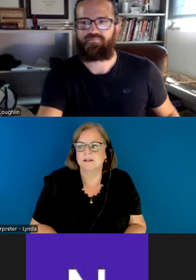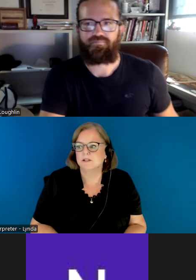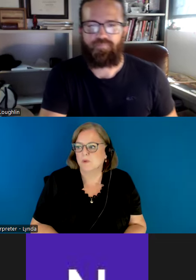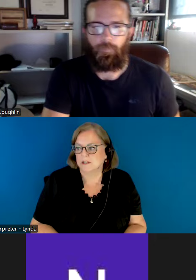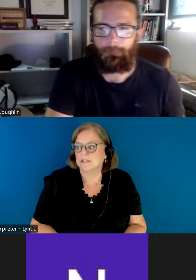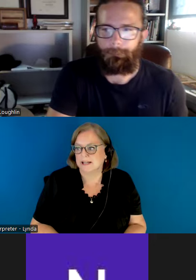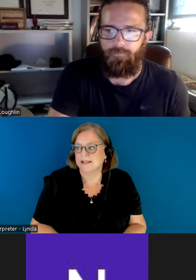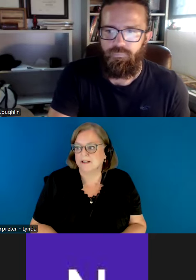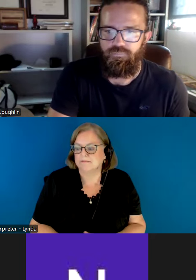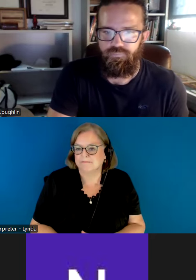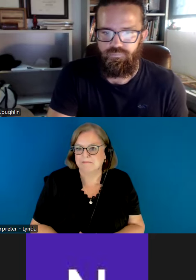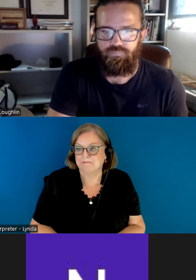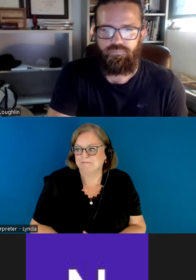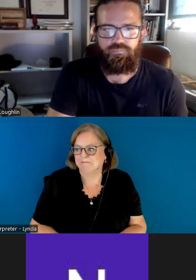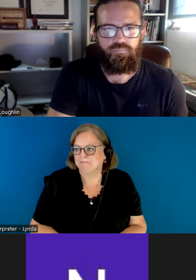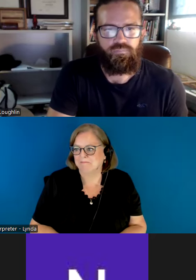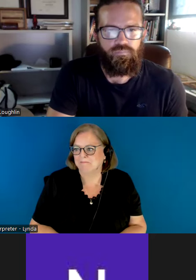And this is what it looks like here.